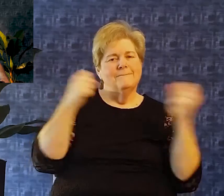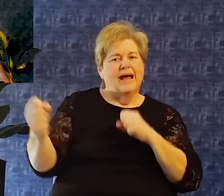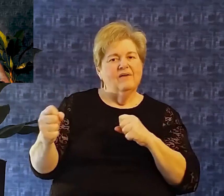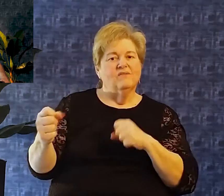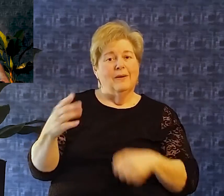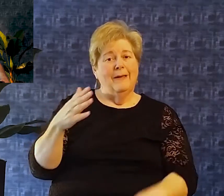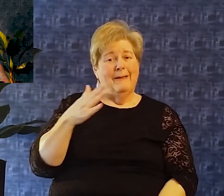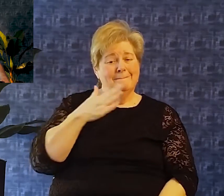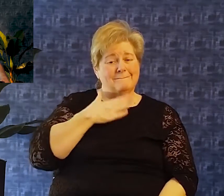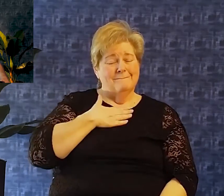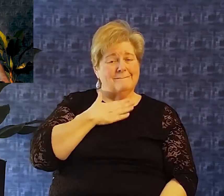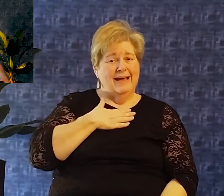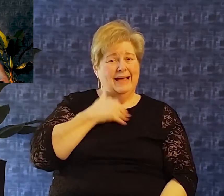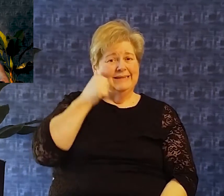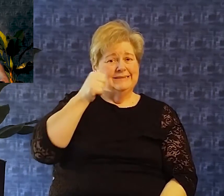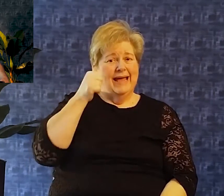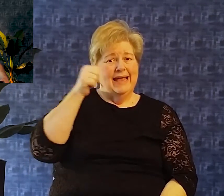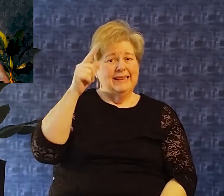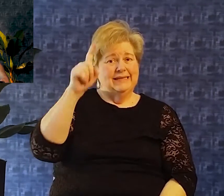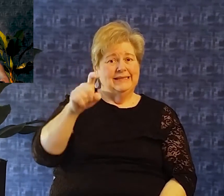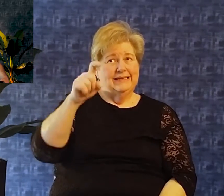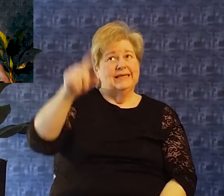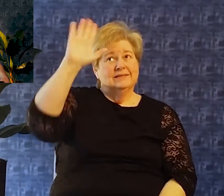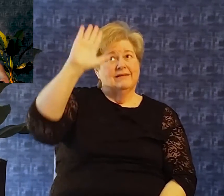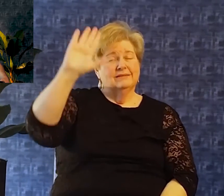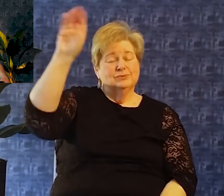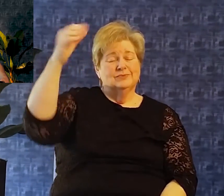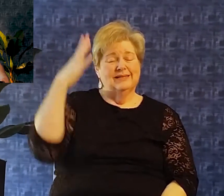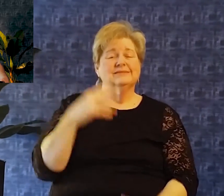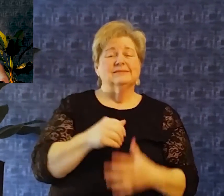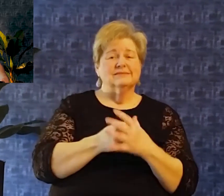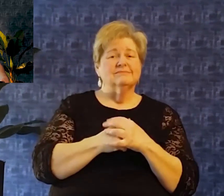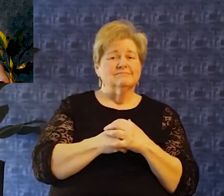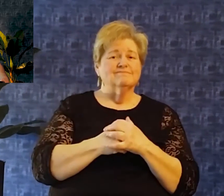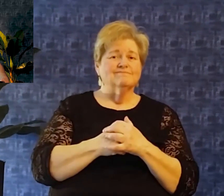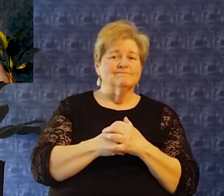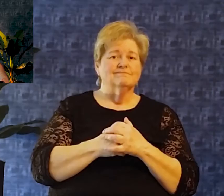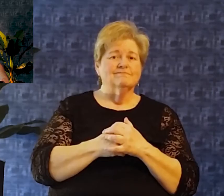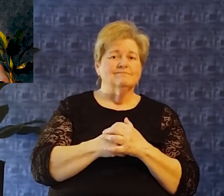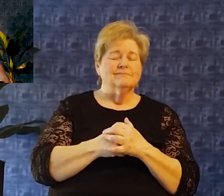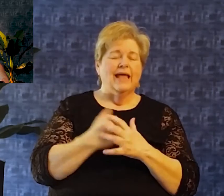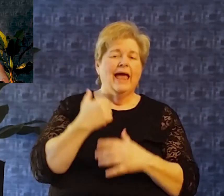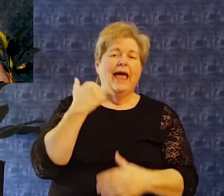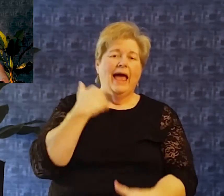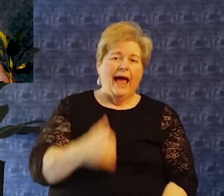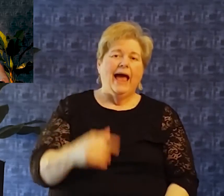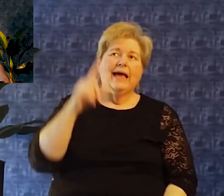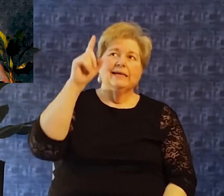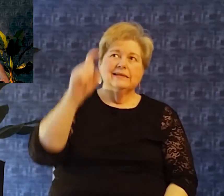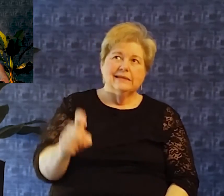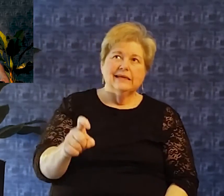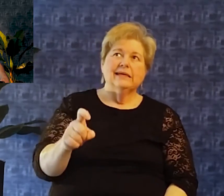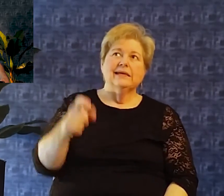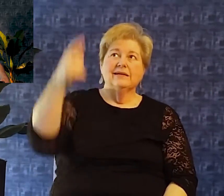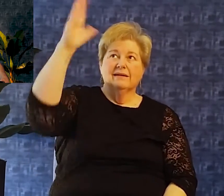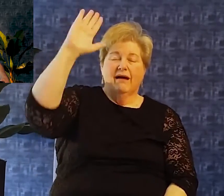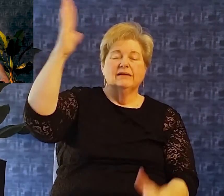I need god's mercy You're probably like me and every single day I am reminded of my